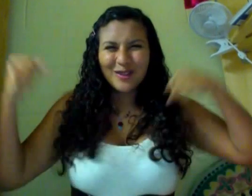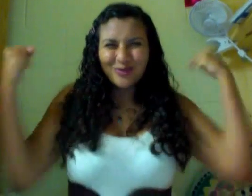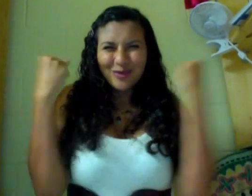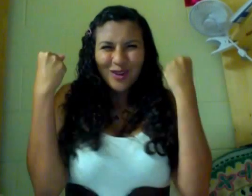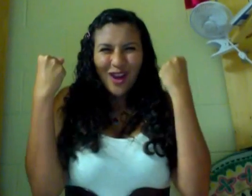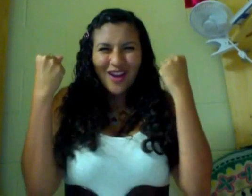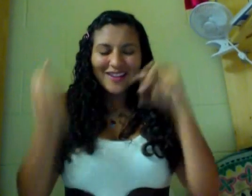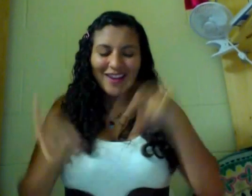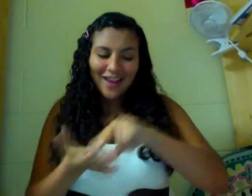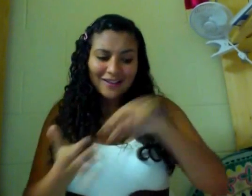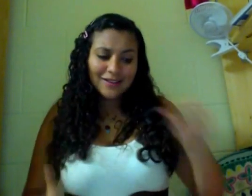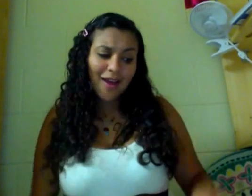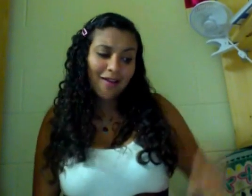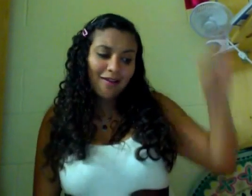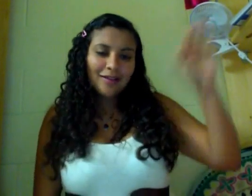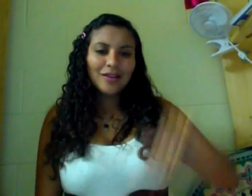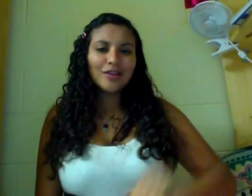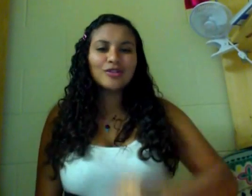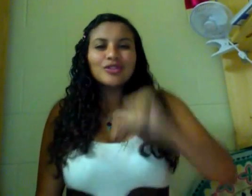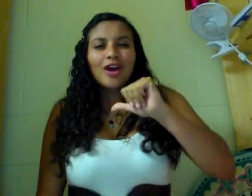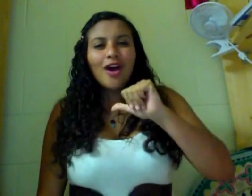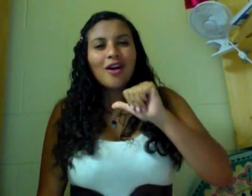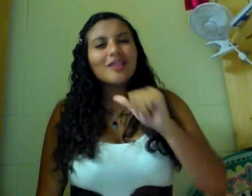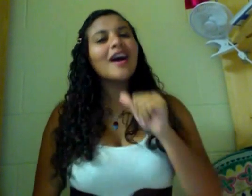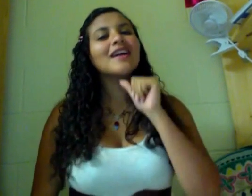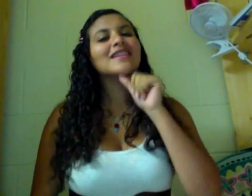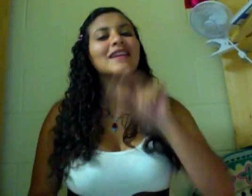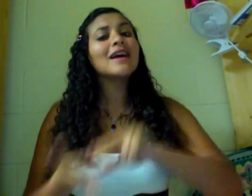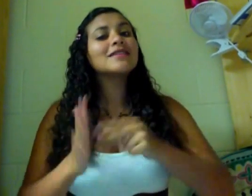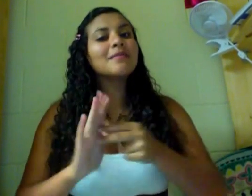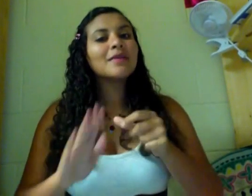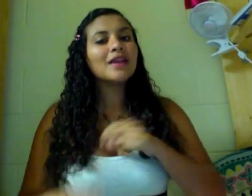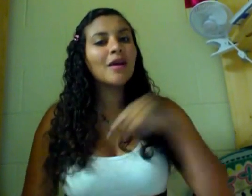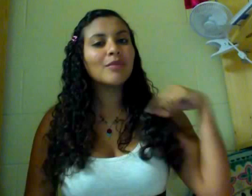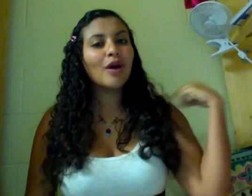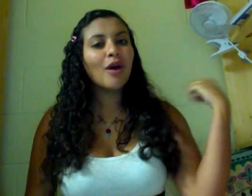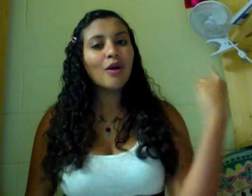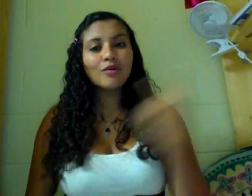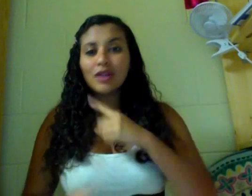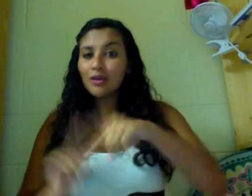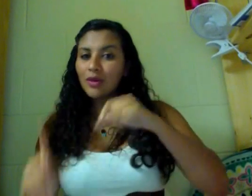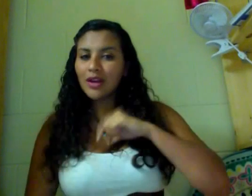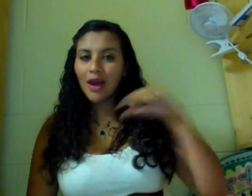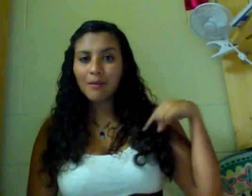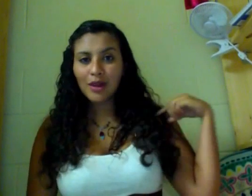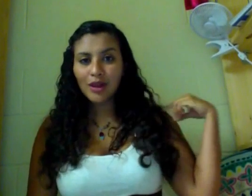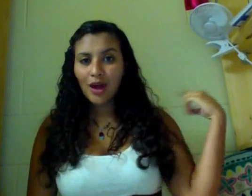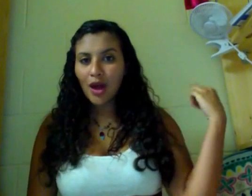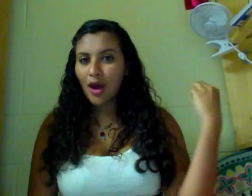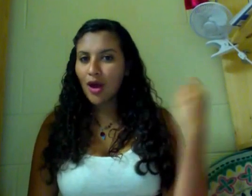makes you stronger, stand a little taller Doesn't mean I'm lonely when I'm alone